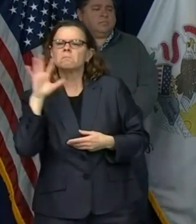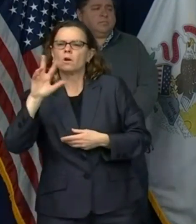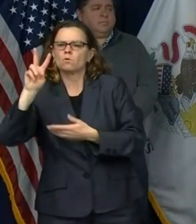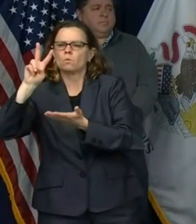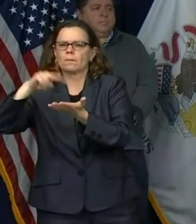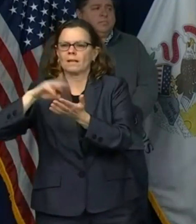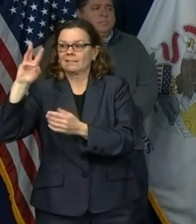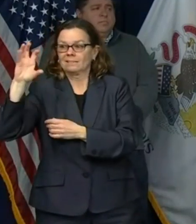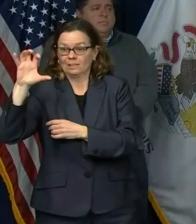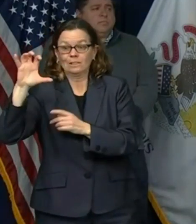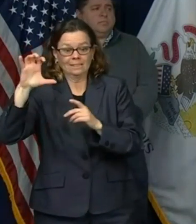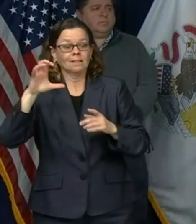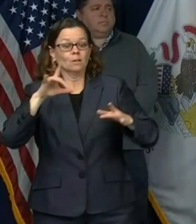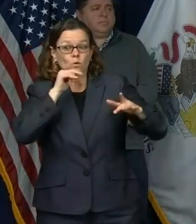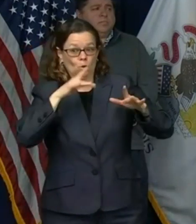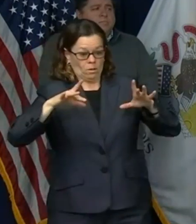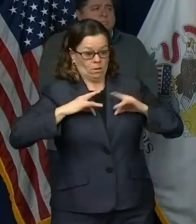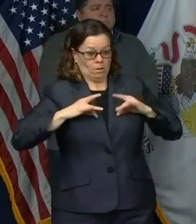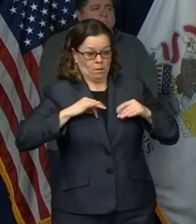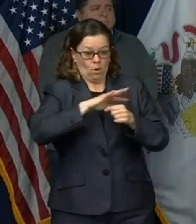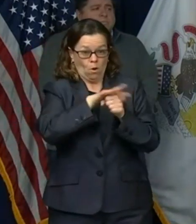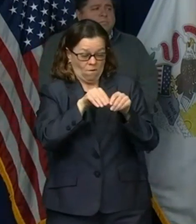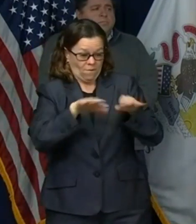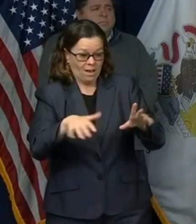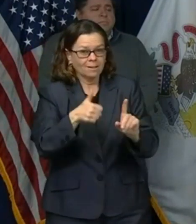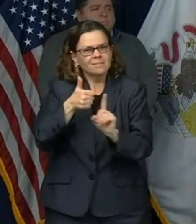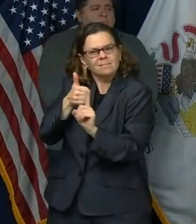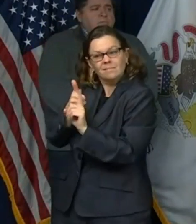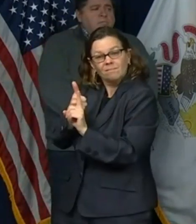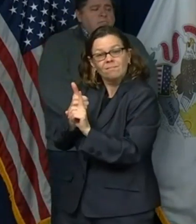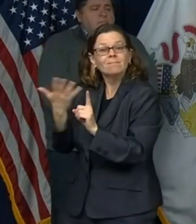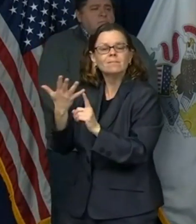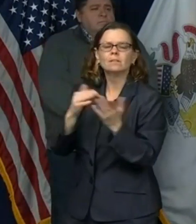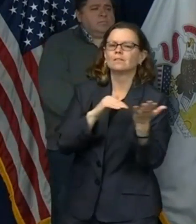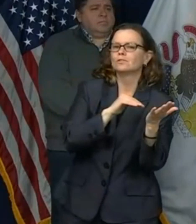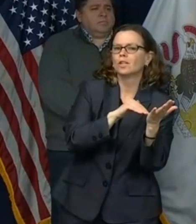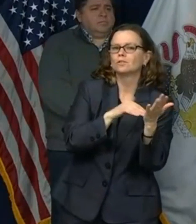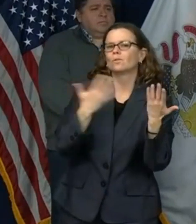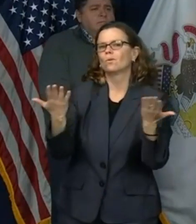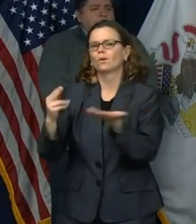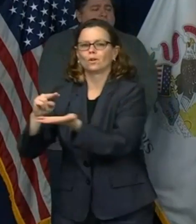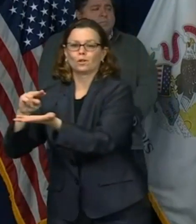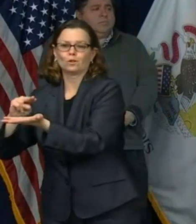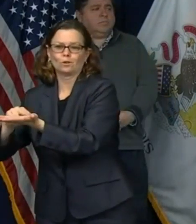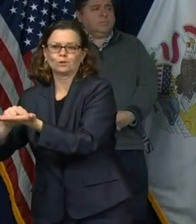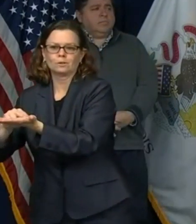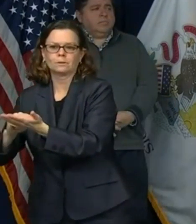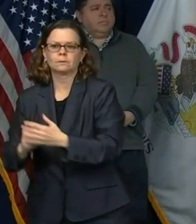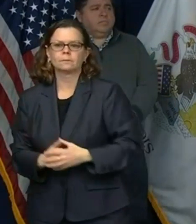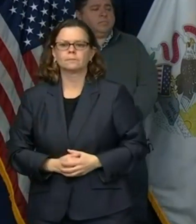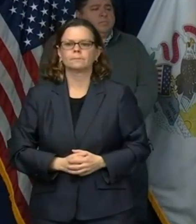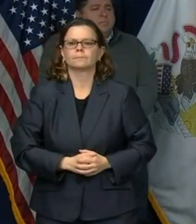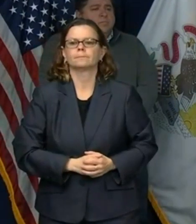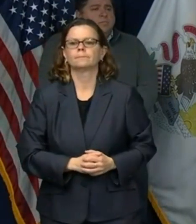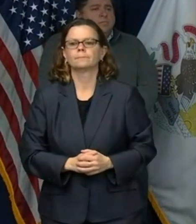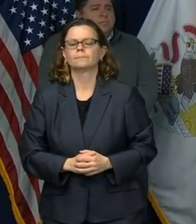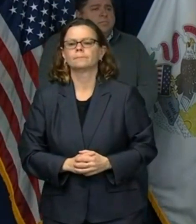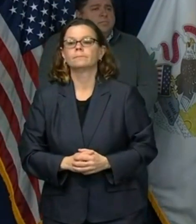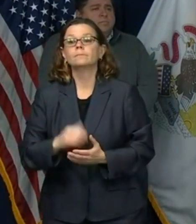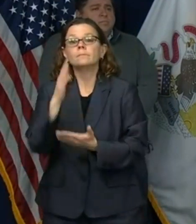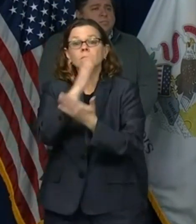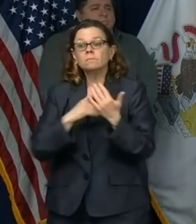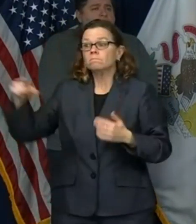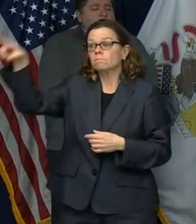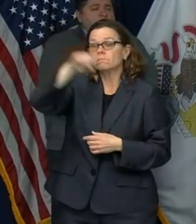I know from talking to colleagues, there are people who have been working since the beginning of this and maybe they haven't been tested. So